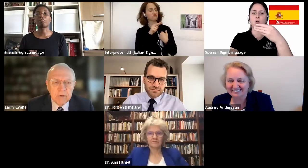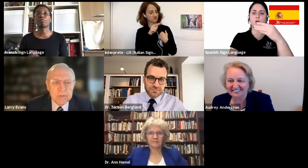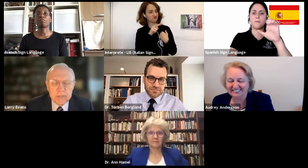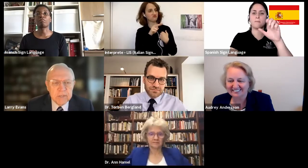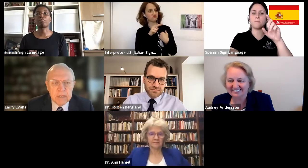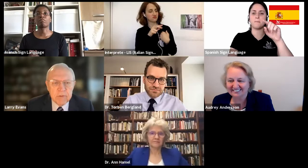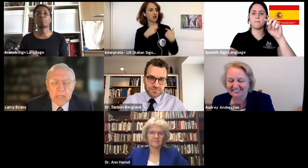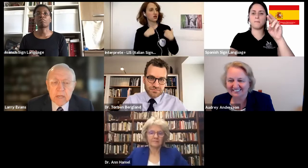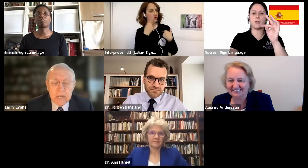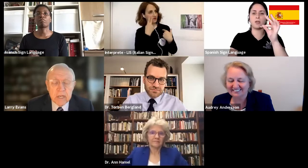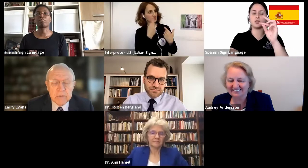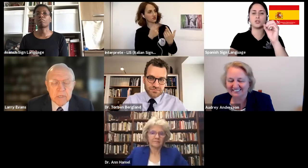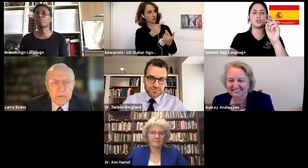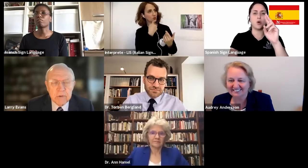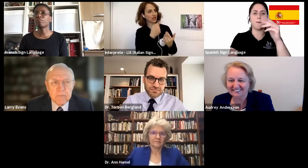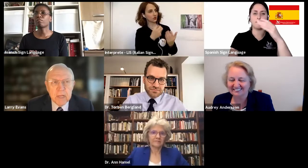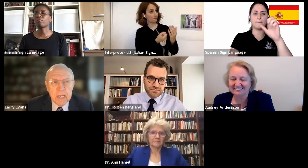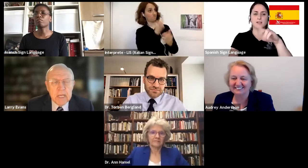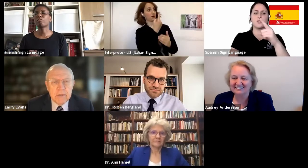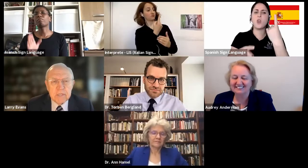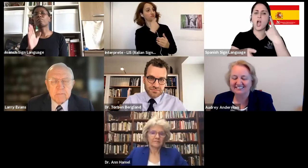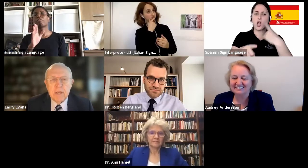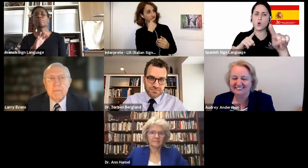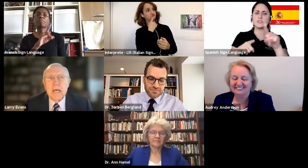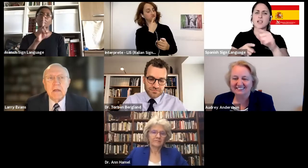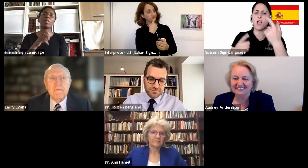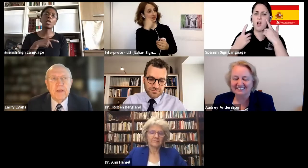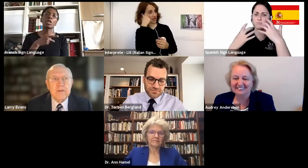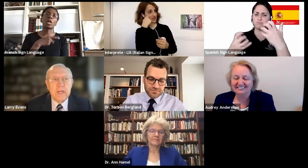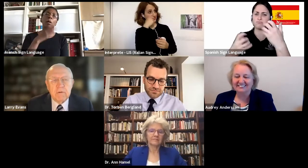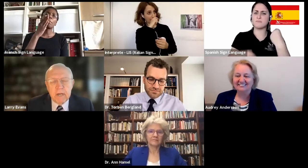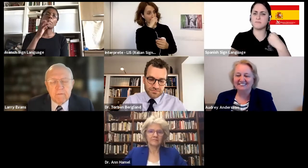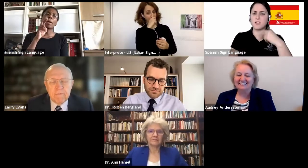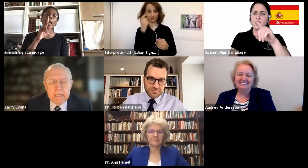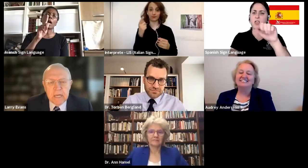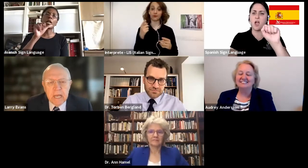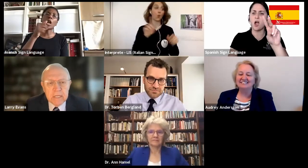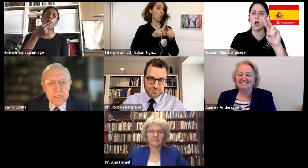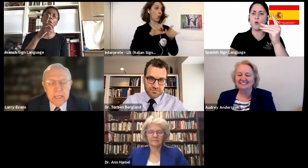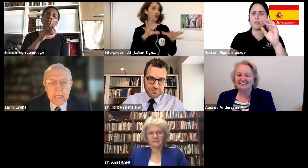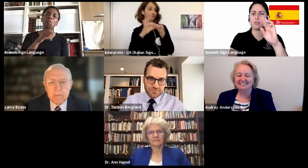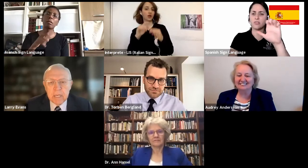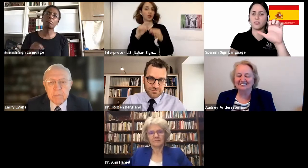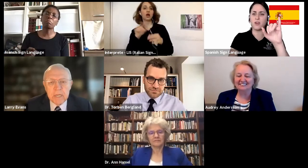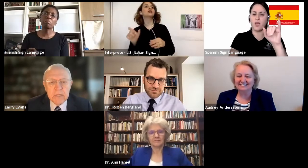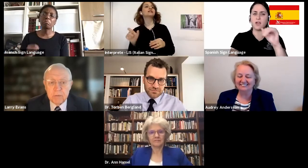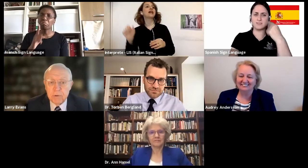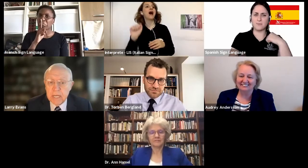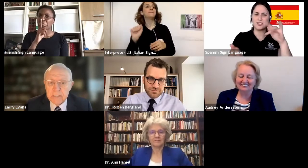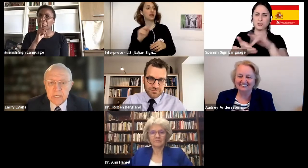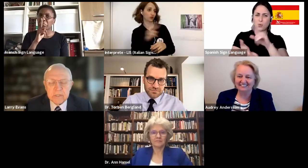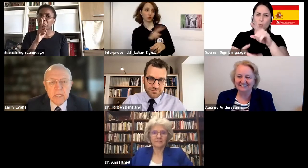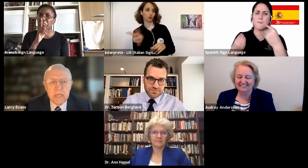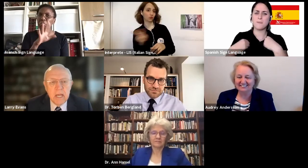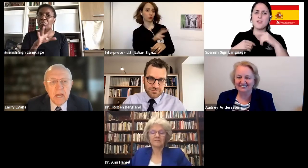Dr. Hamill said the same thing, actually, Audrey did too. There's something about facing grief, and not as an enemy, but as a